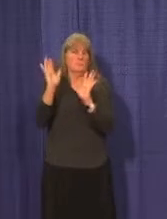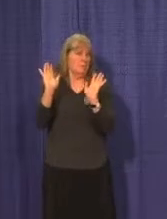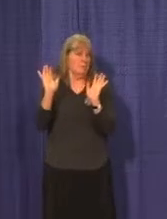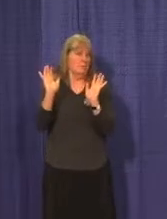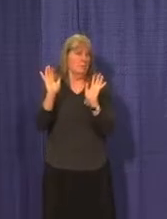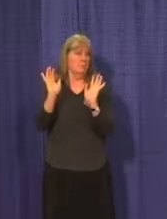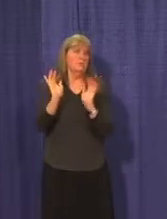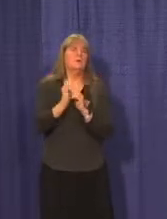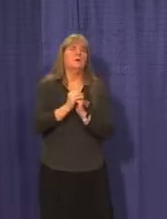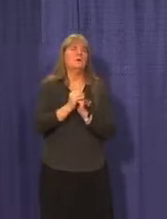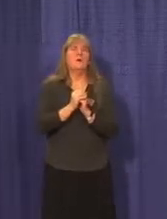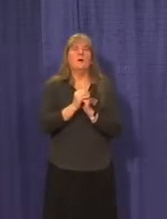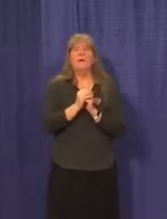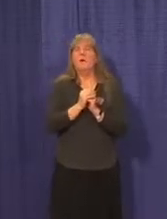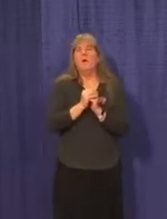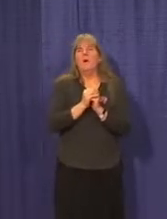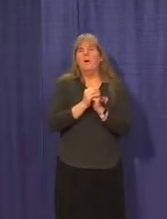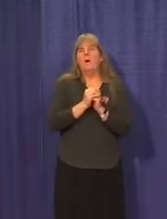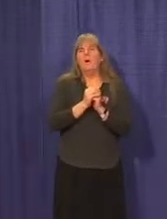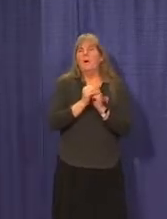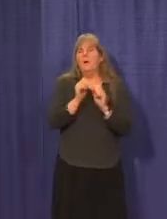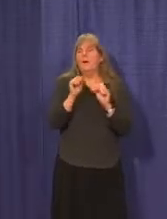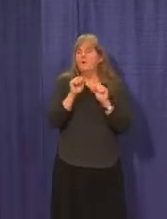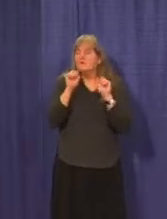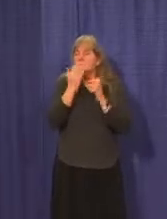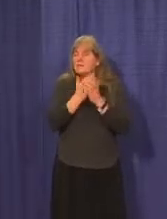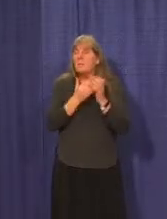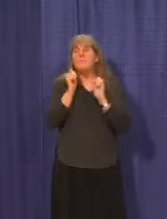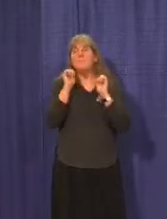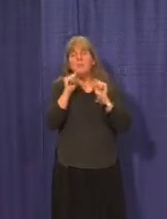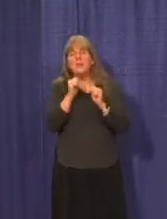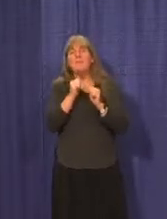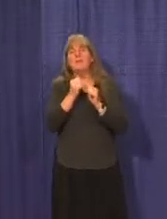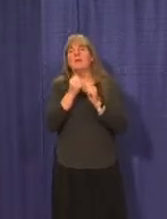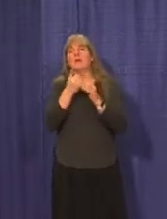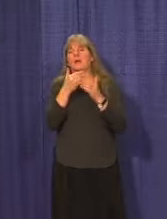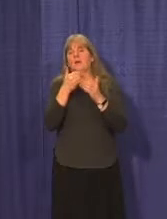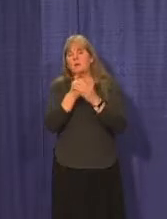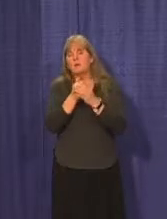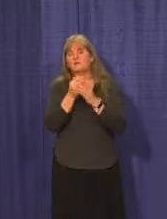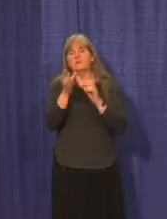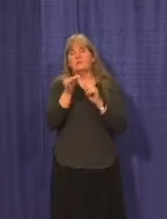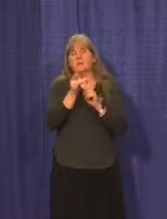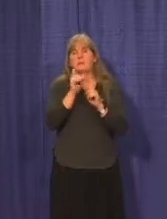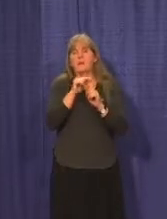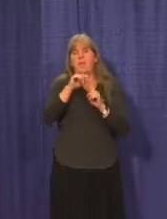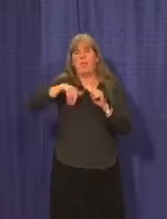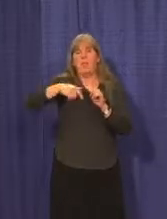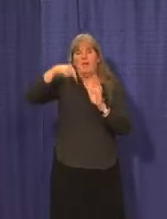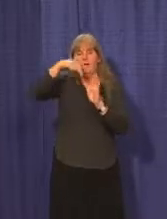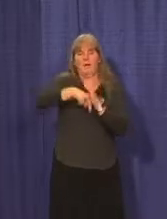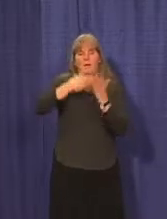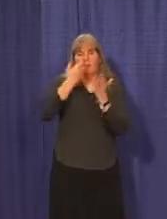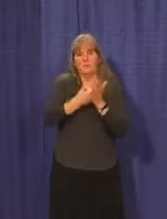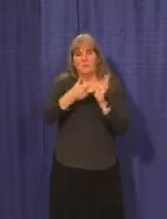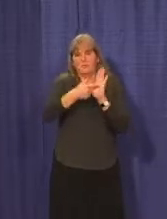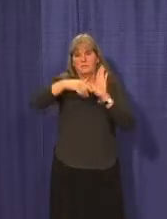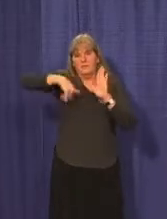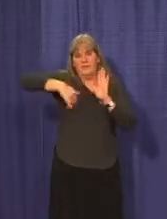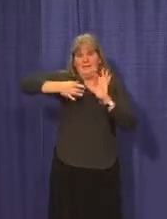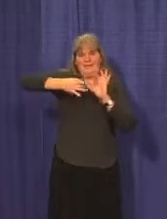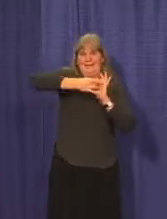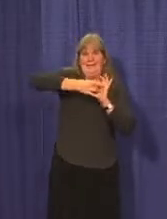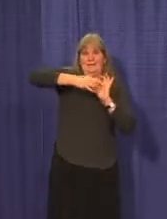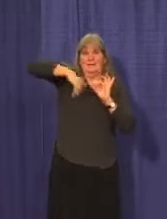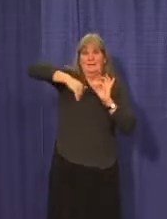not yet be closely connected but are suspected to be connected, but we haven't proven that or shown that link yet.